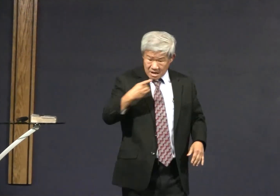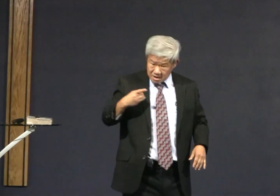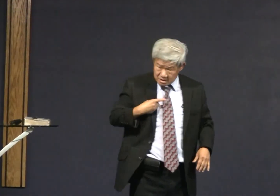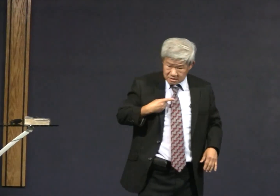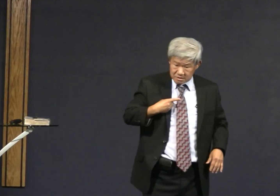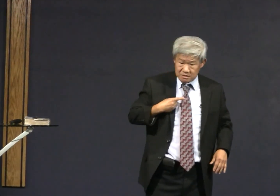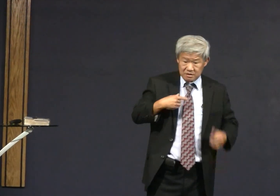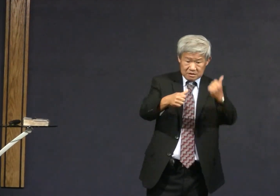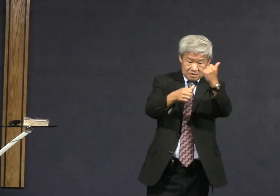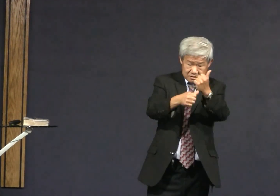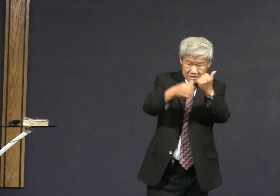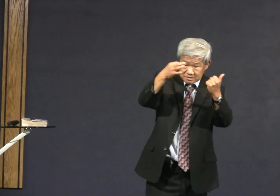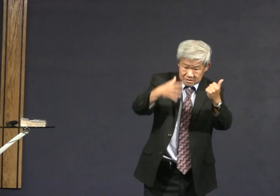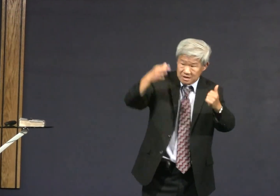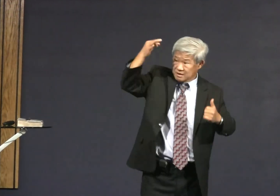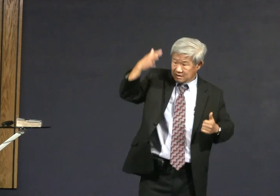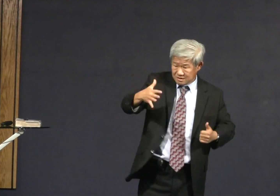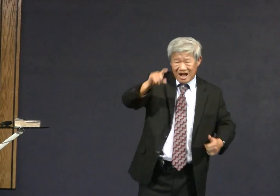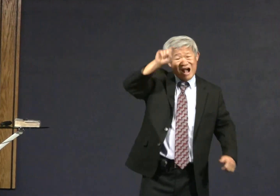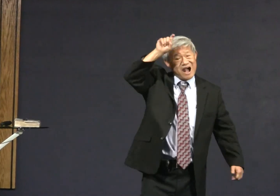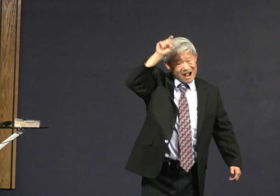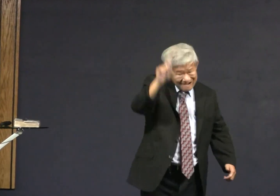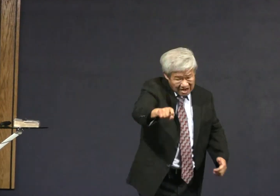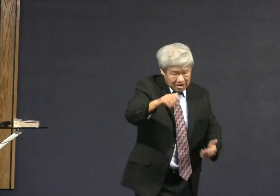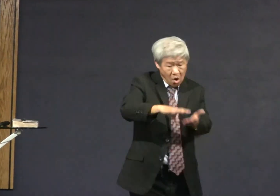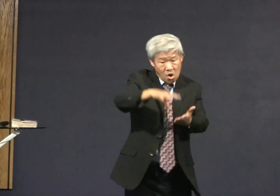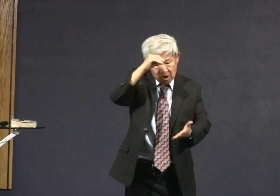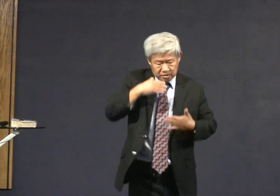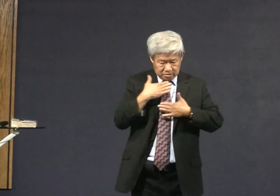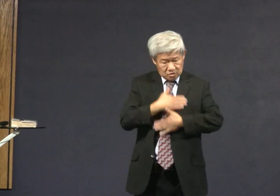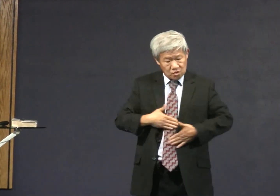So your responsibility is to work hard.